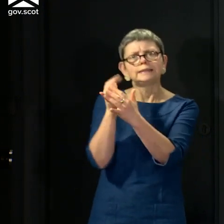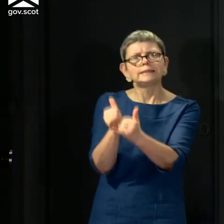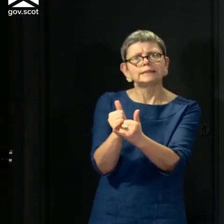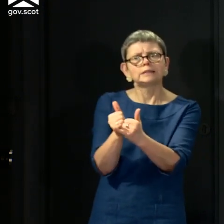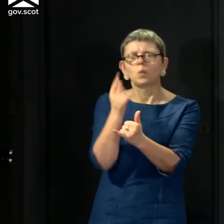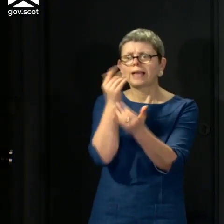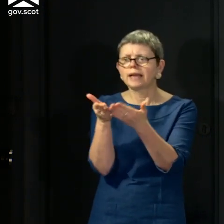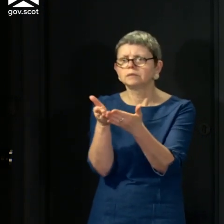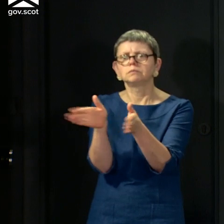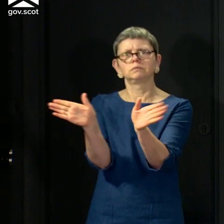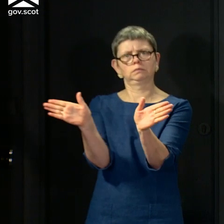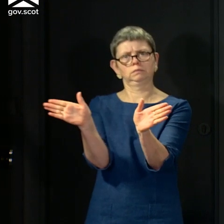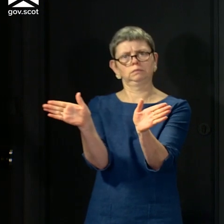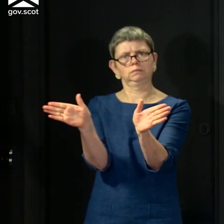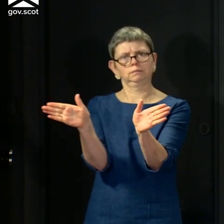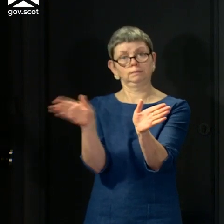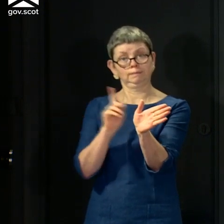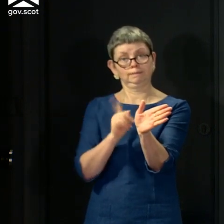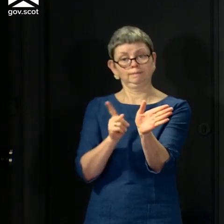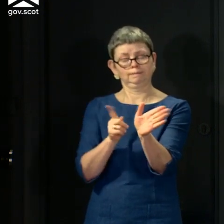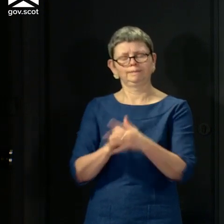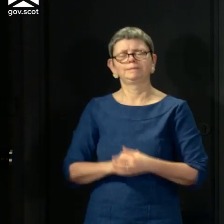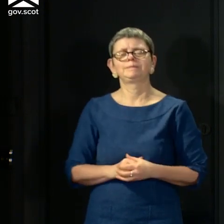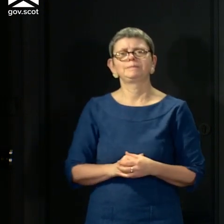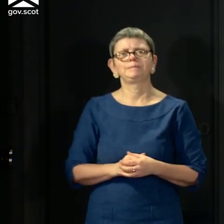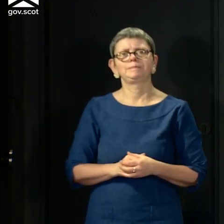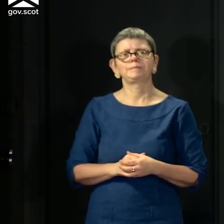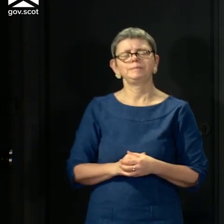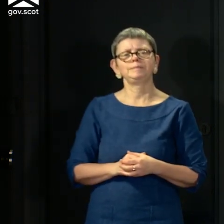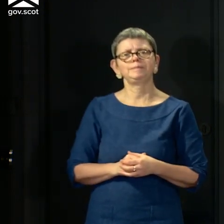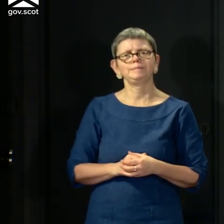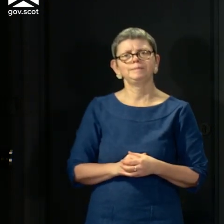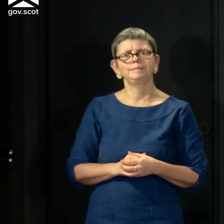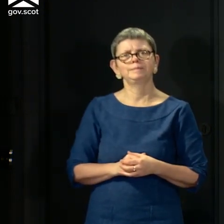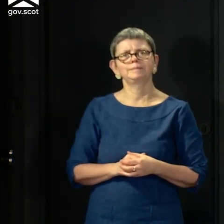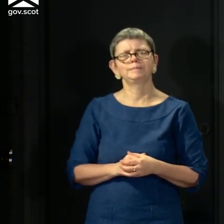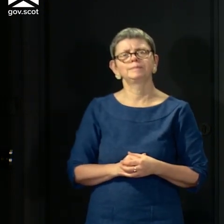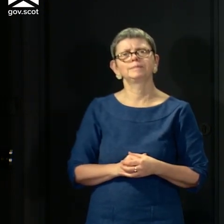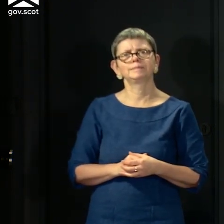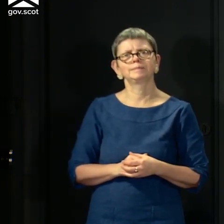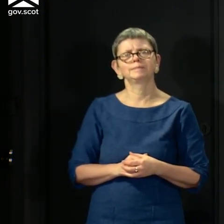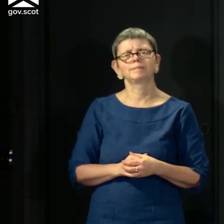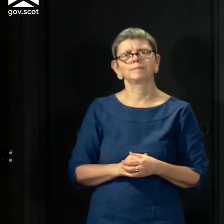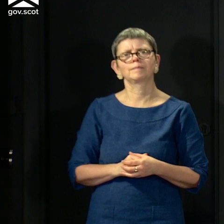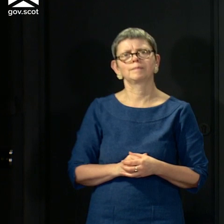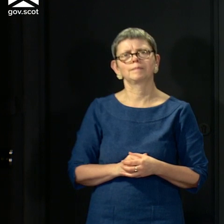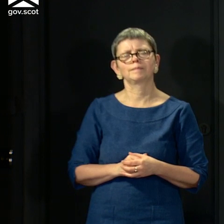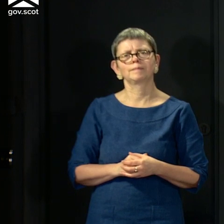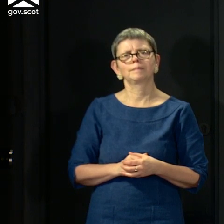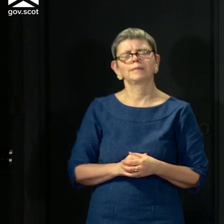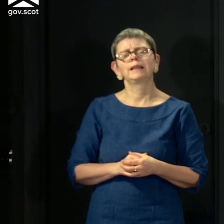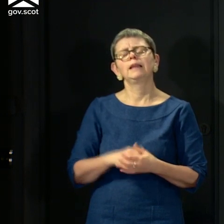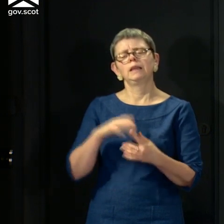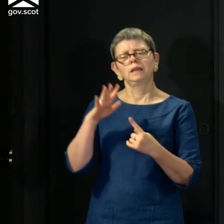So I want now to turn to these next steps. It is important to stress, though, and I've alluded to this